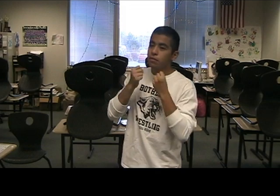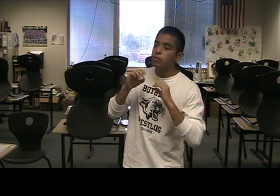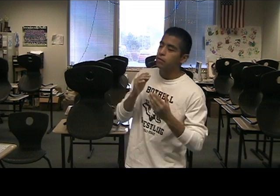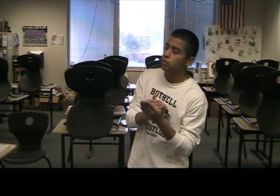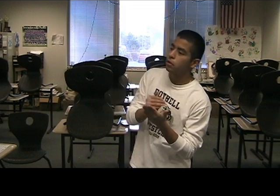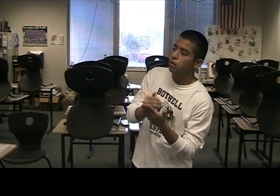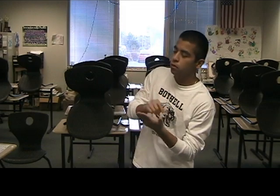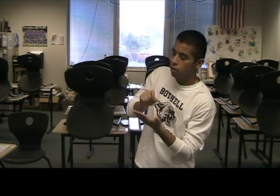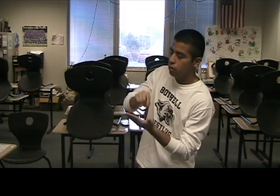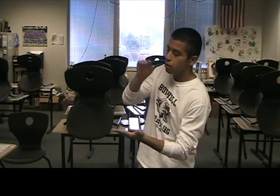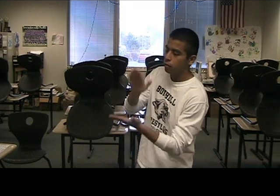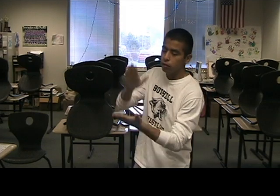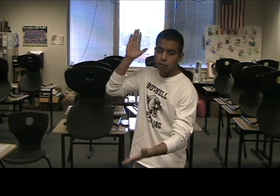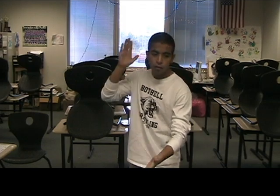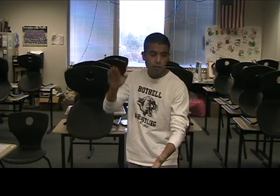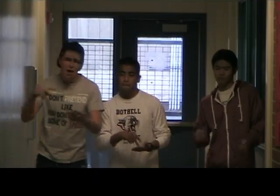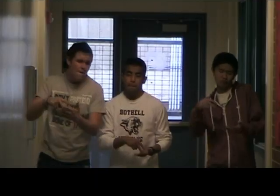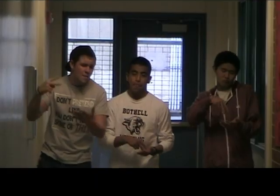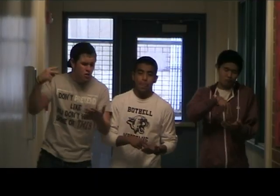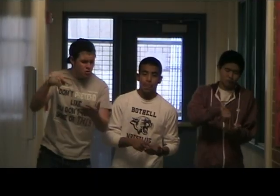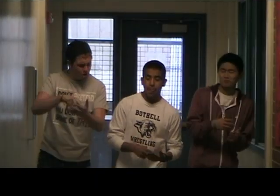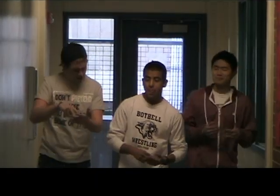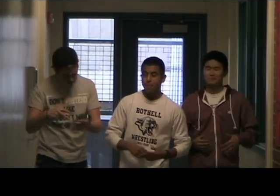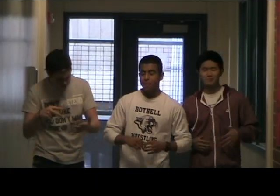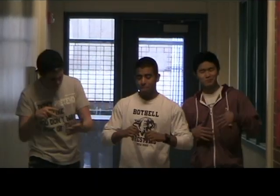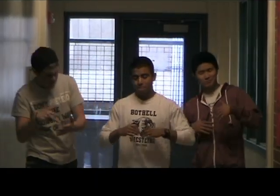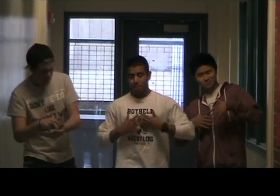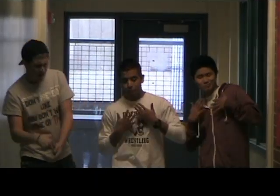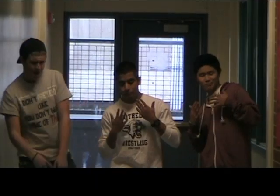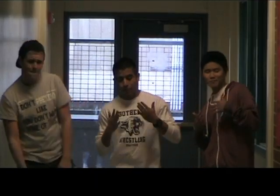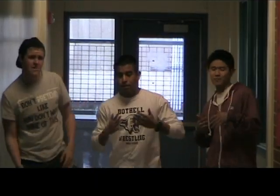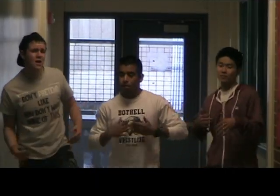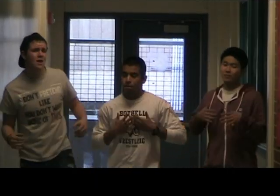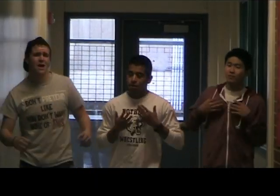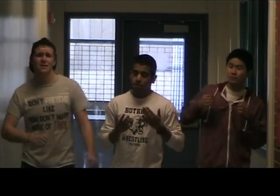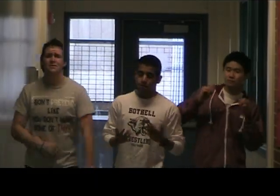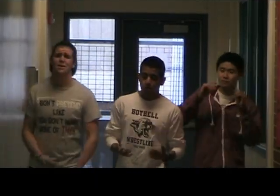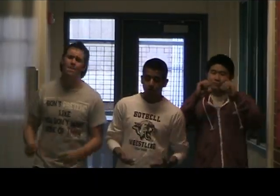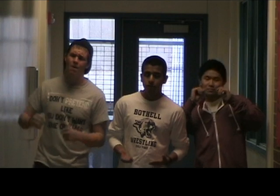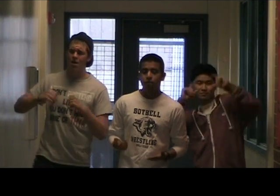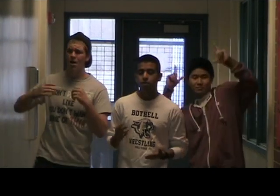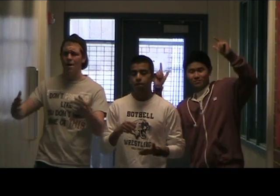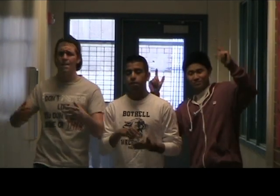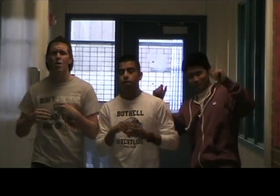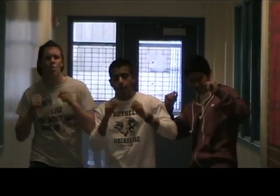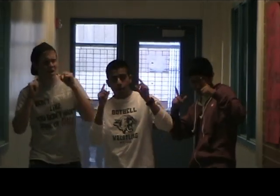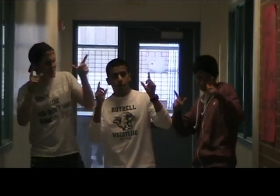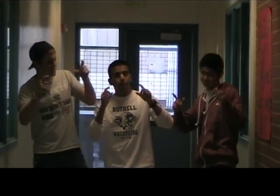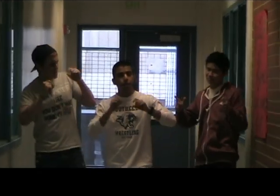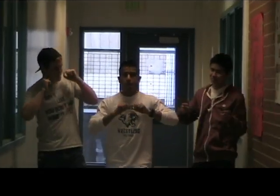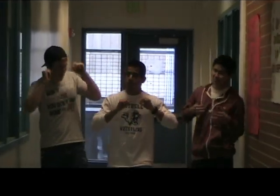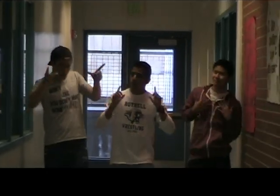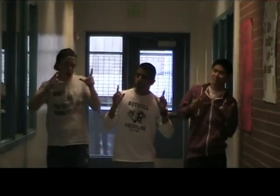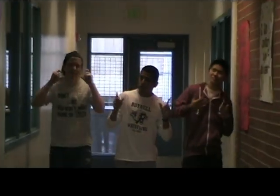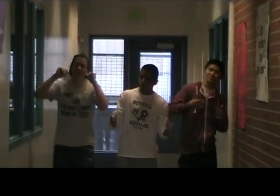Santa's magic list. Shake it up, shake up the happiness, wake it up, wake up the